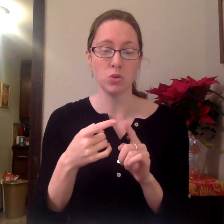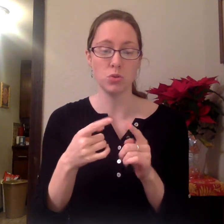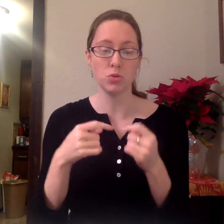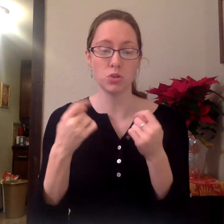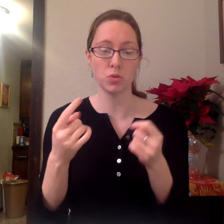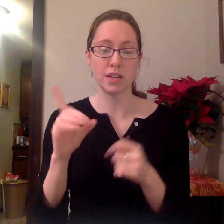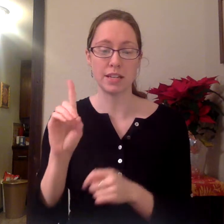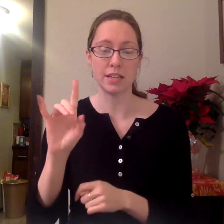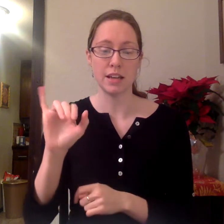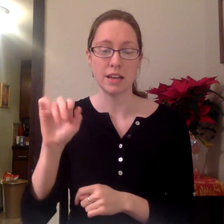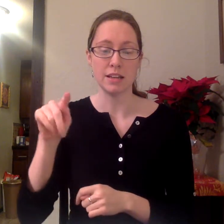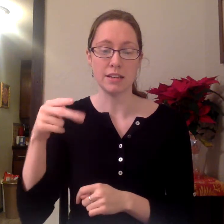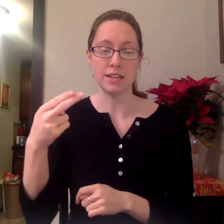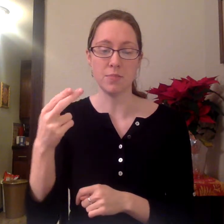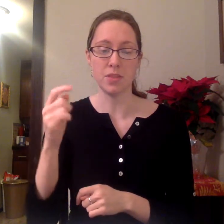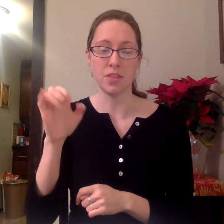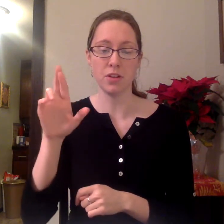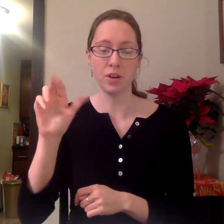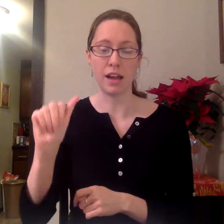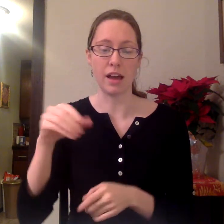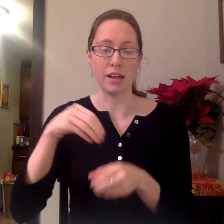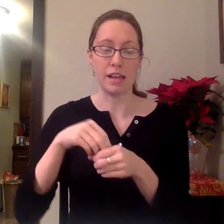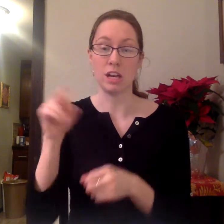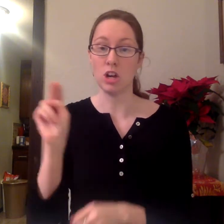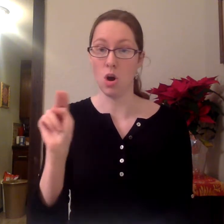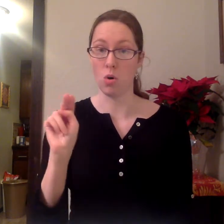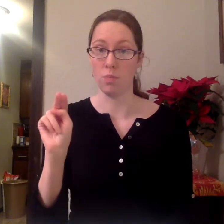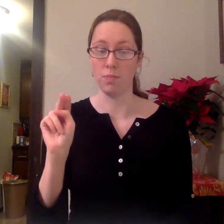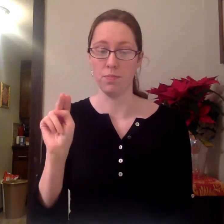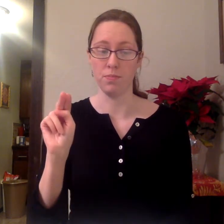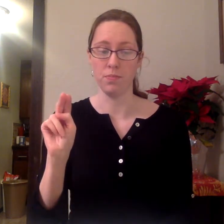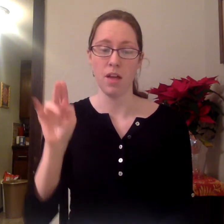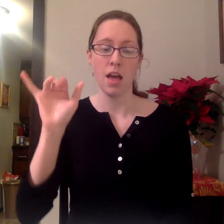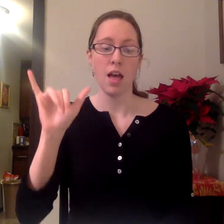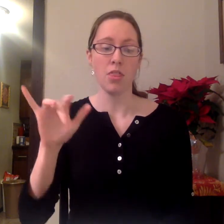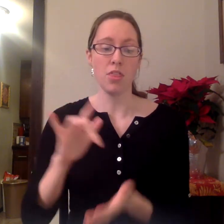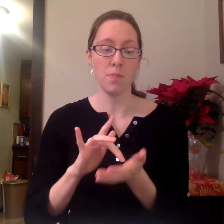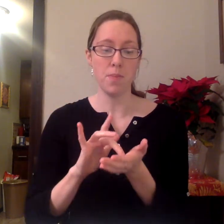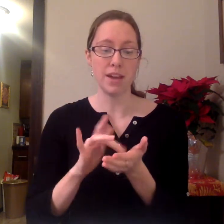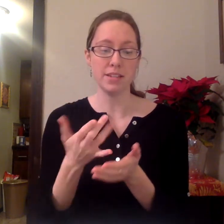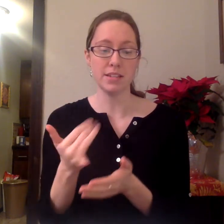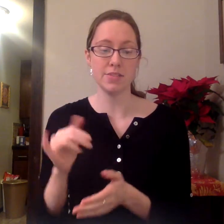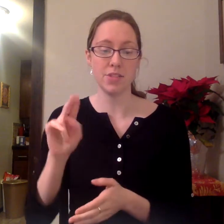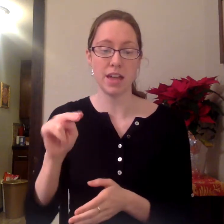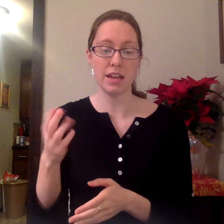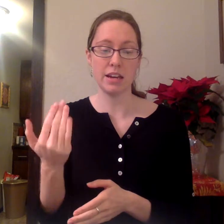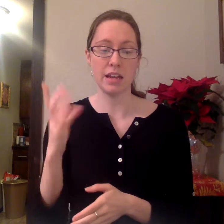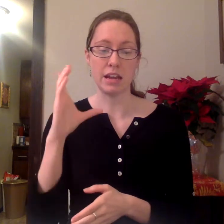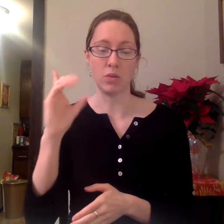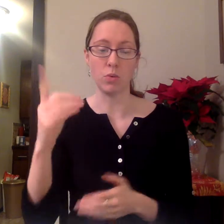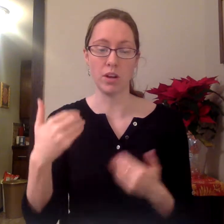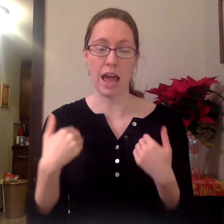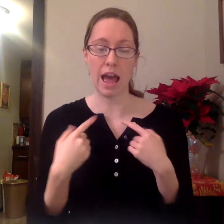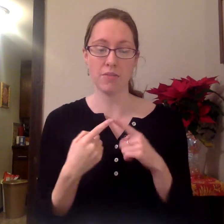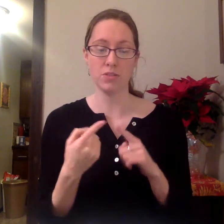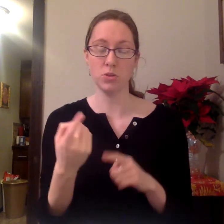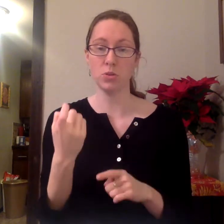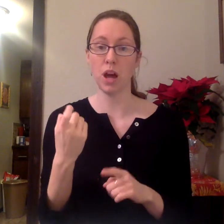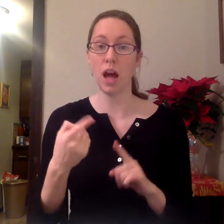treat diphtheria in Gnome. The medicine they needed would have to come